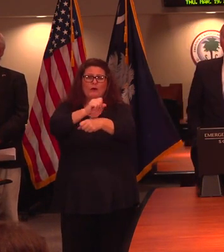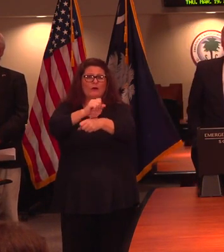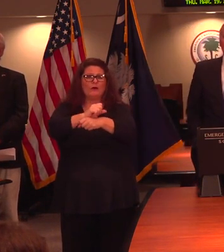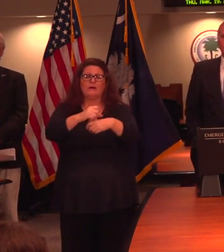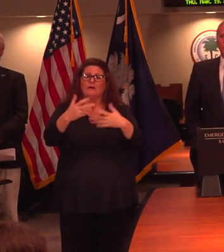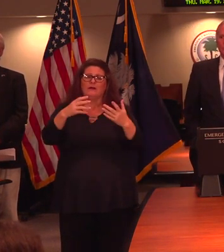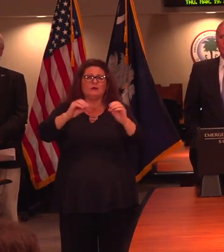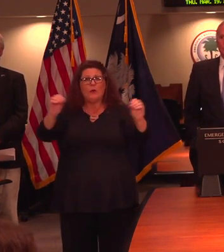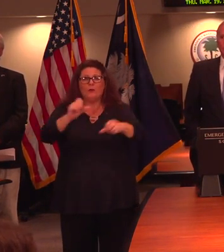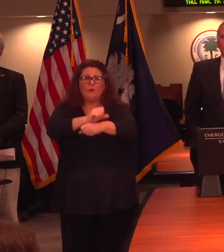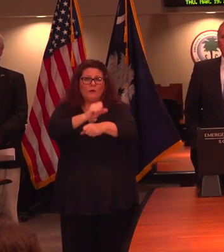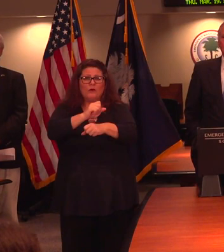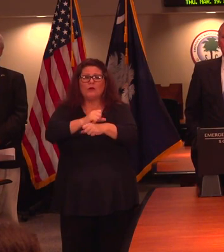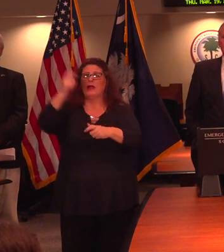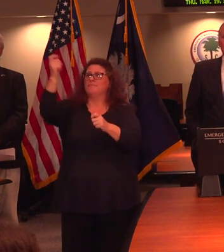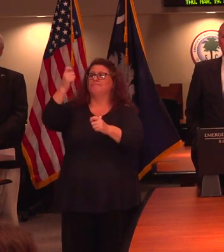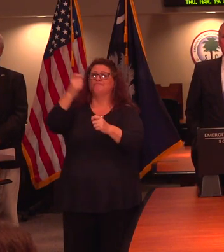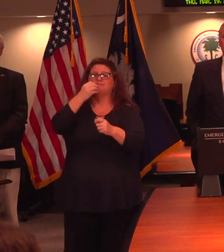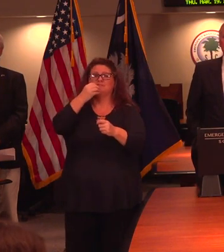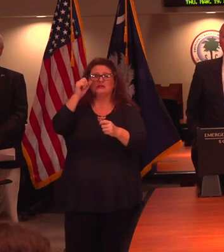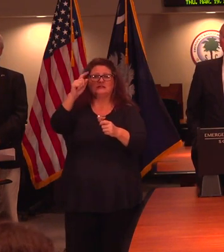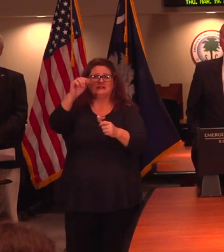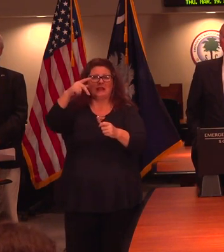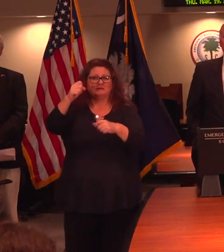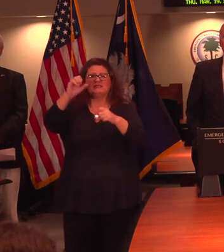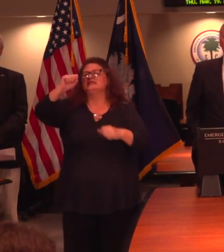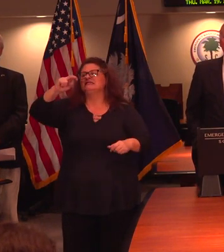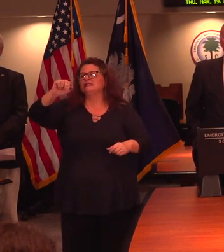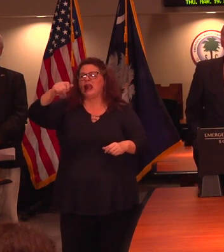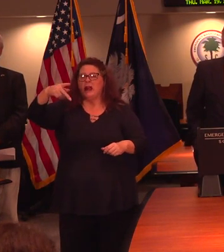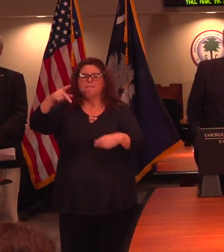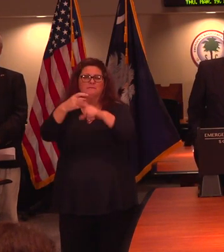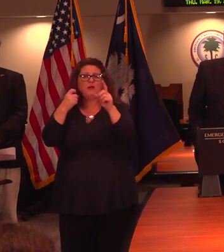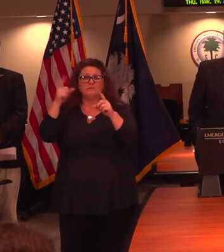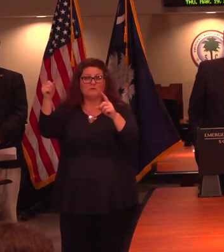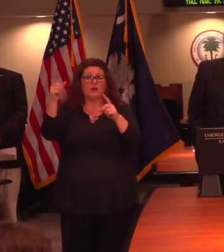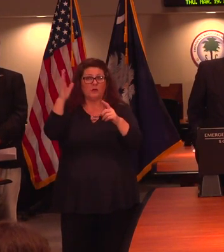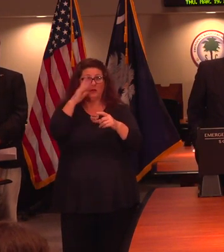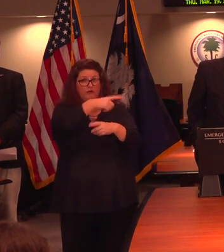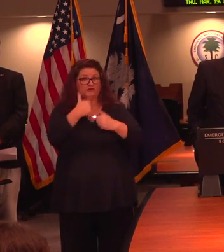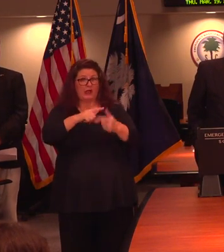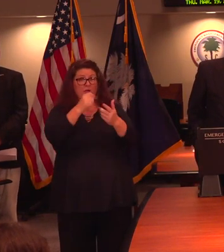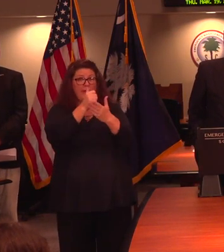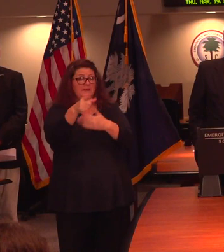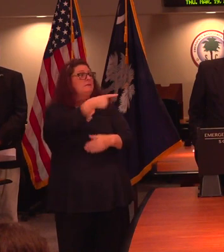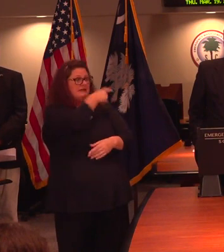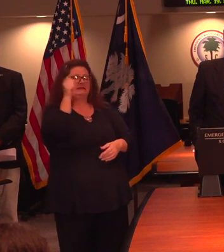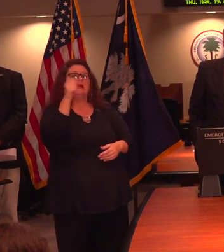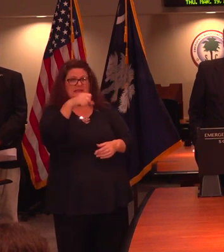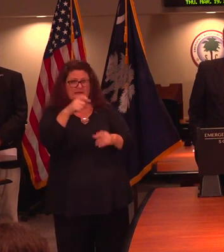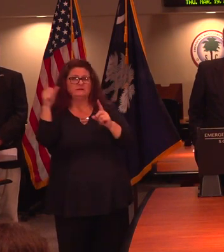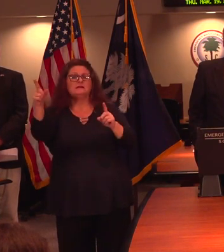anything that you heard from the federal government or that we're doing here in South Carolina to try to make sure that they're supposed to get that? The Commission of